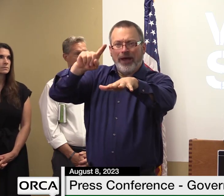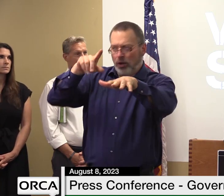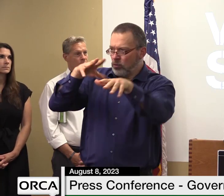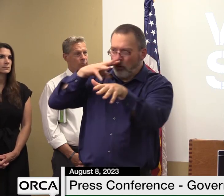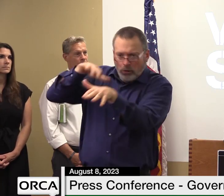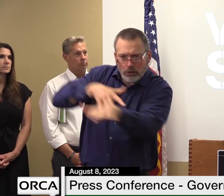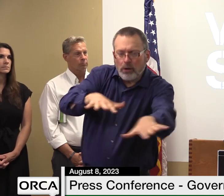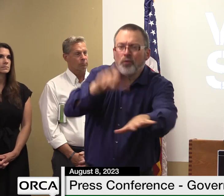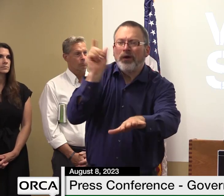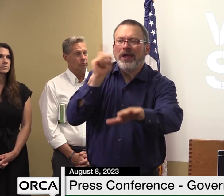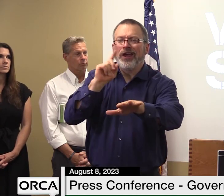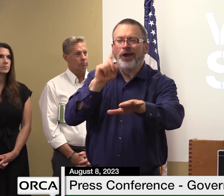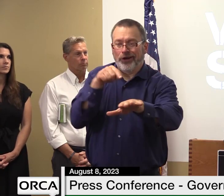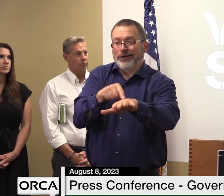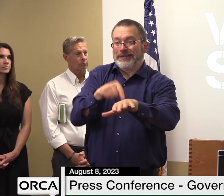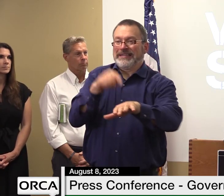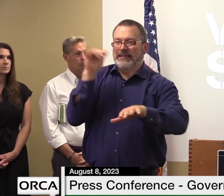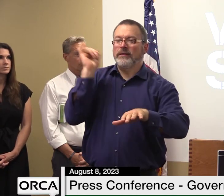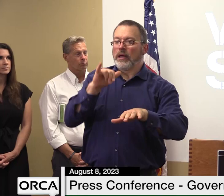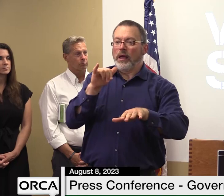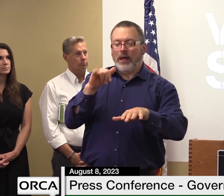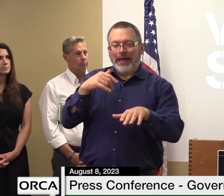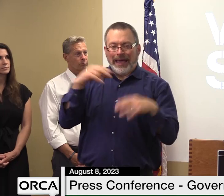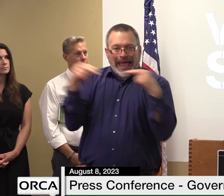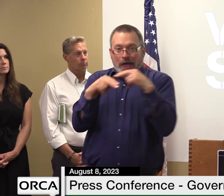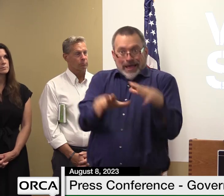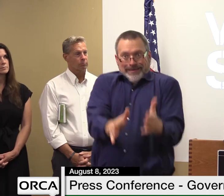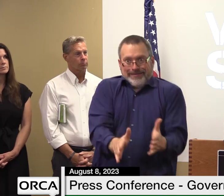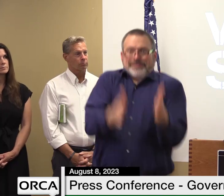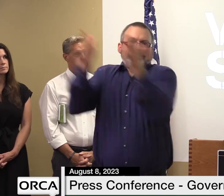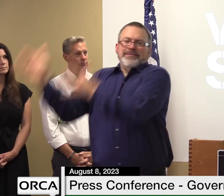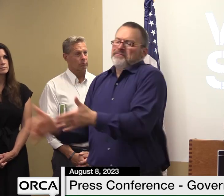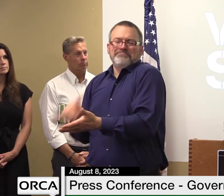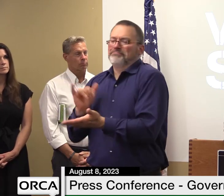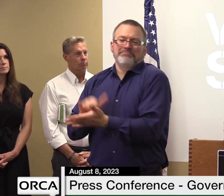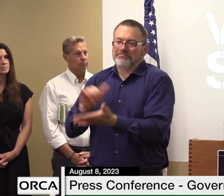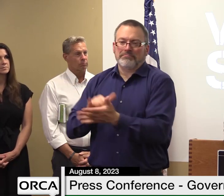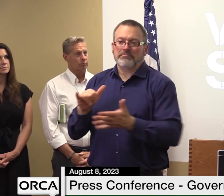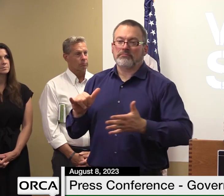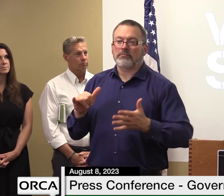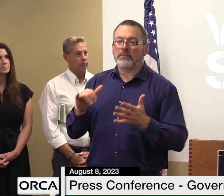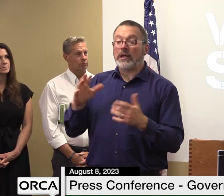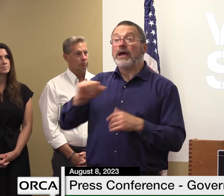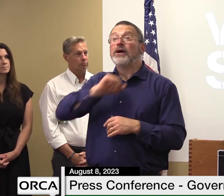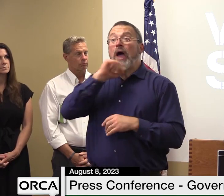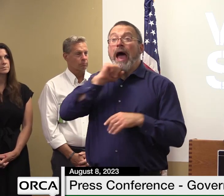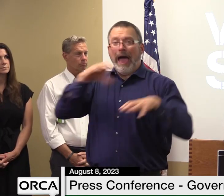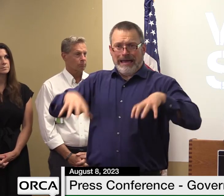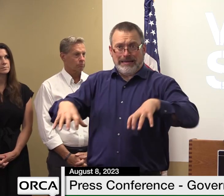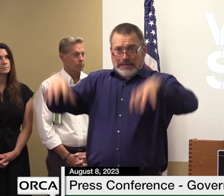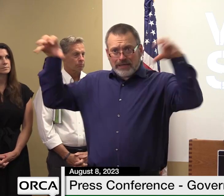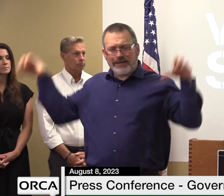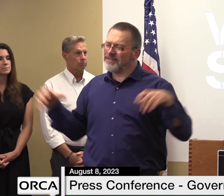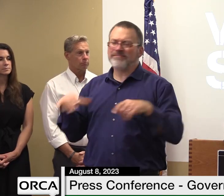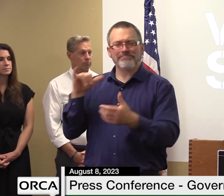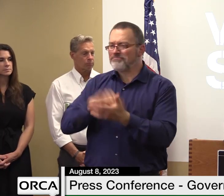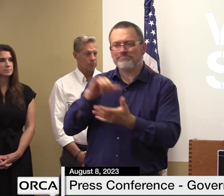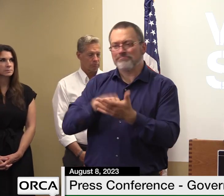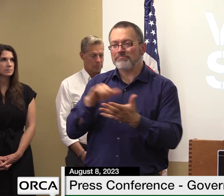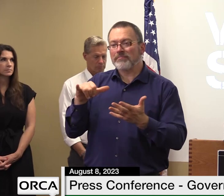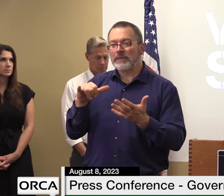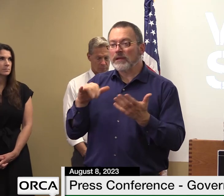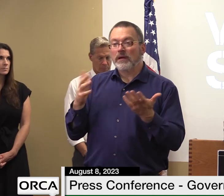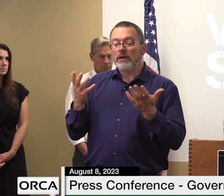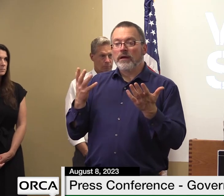move the interstate and we're probably not going to move the ledge and that sort of while that